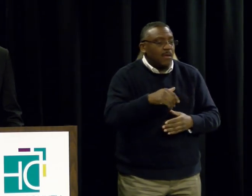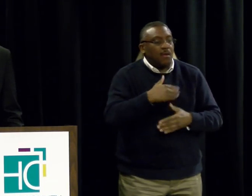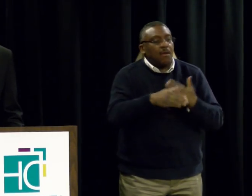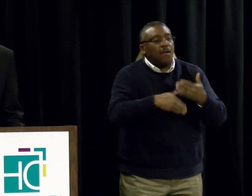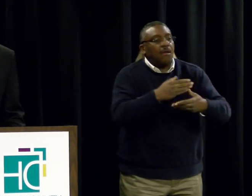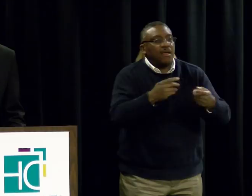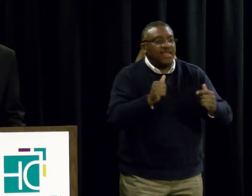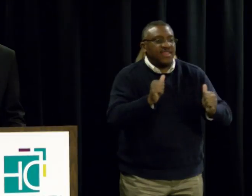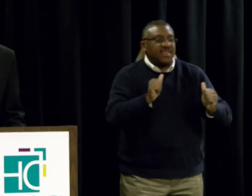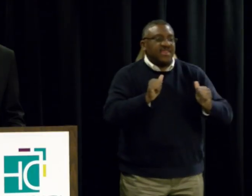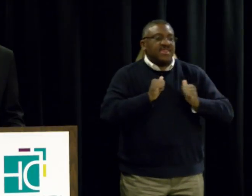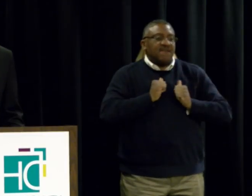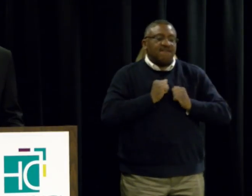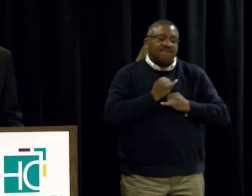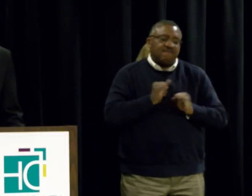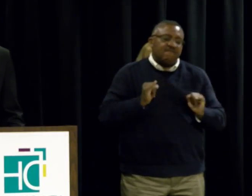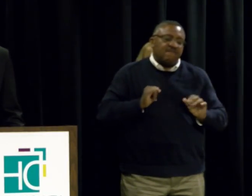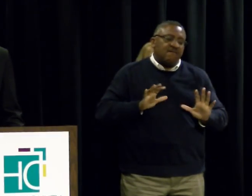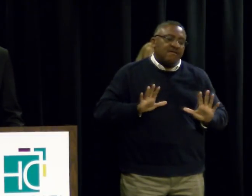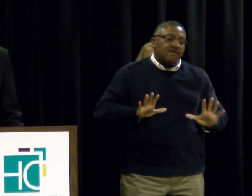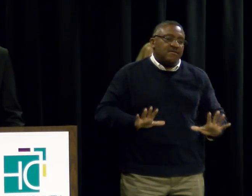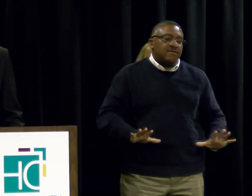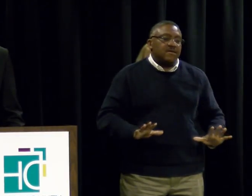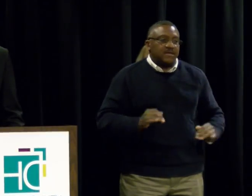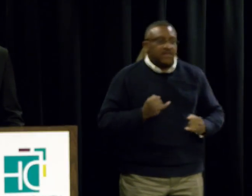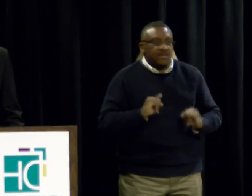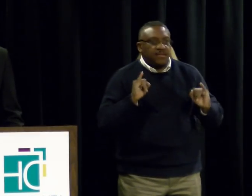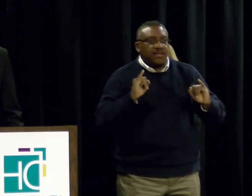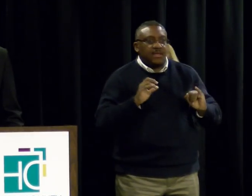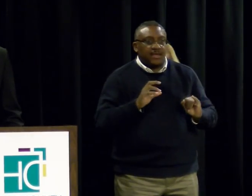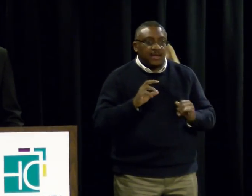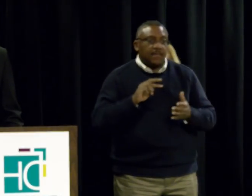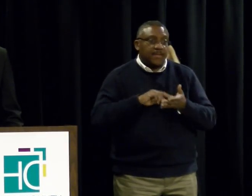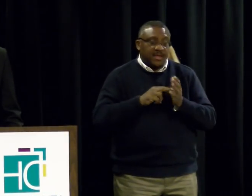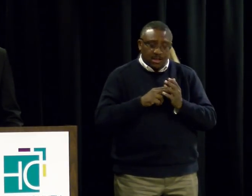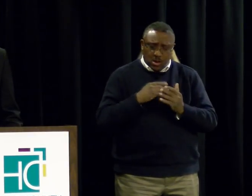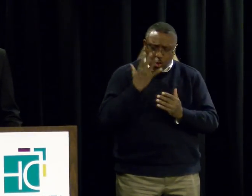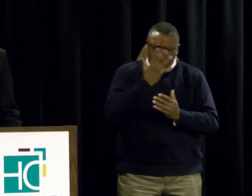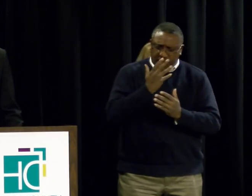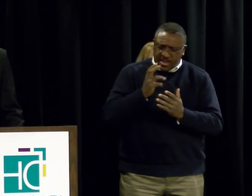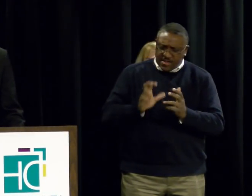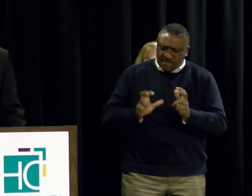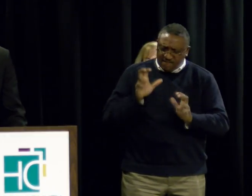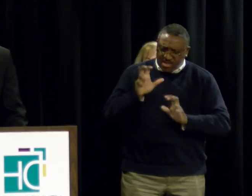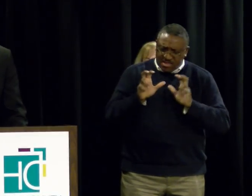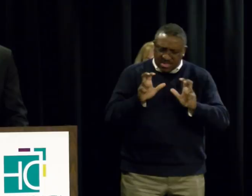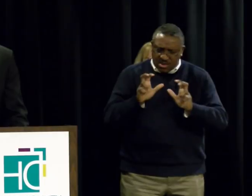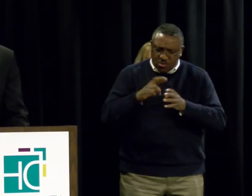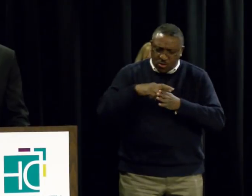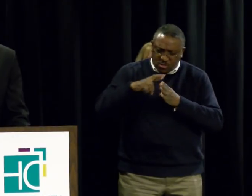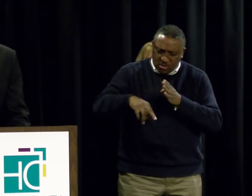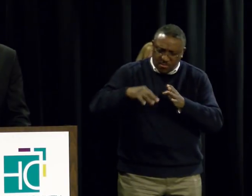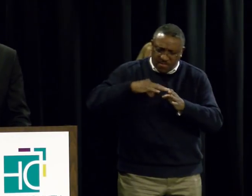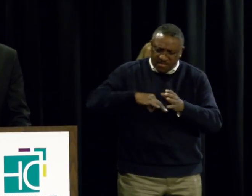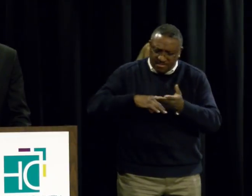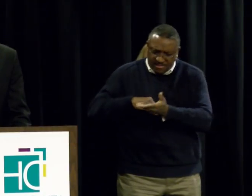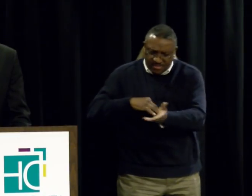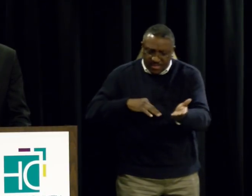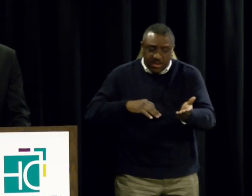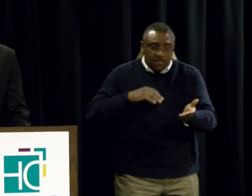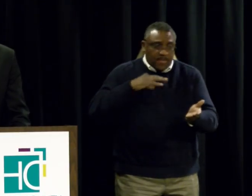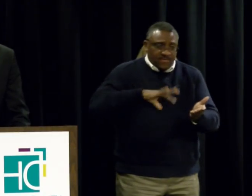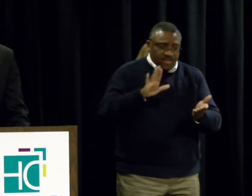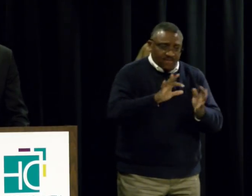to self-sufficiency and be an investment that pays dividends for them, their